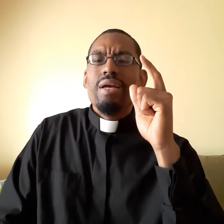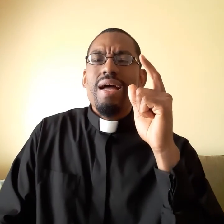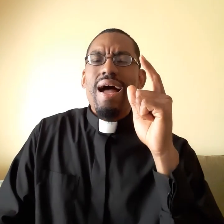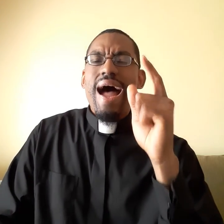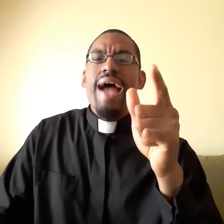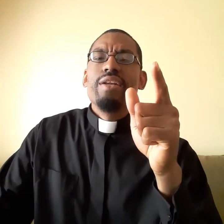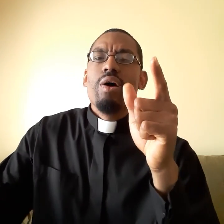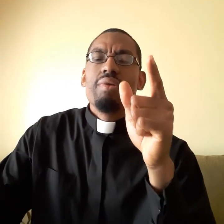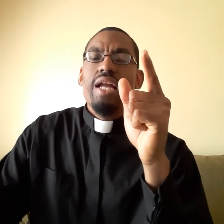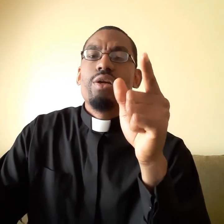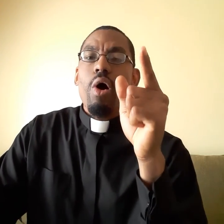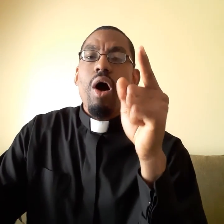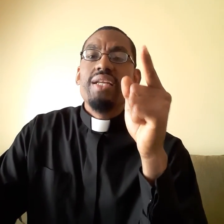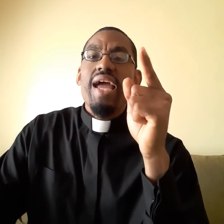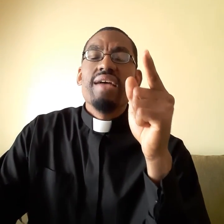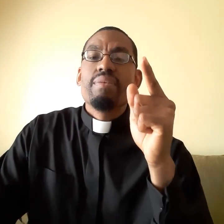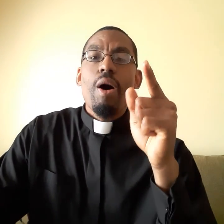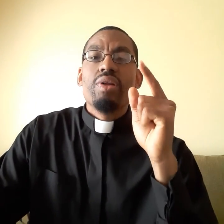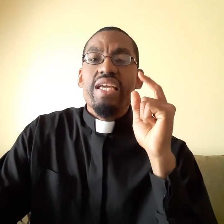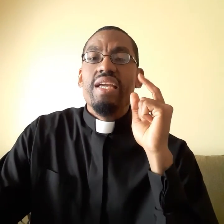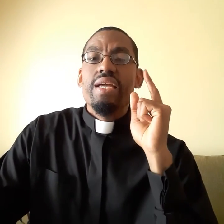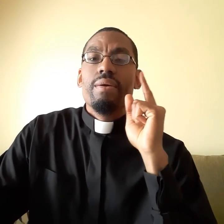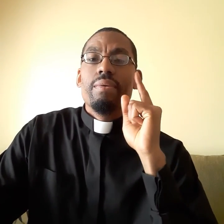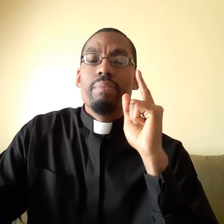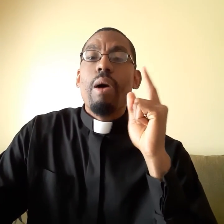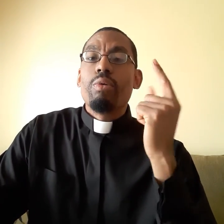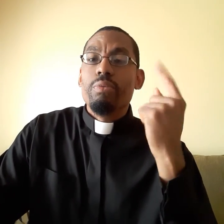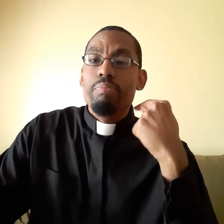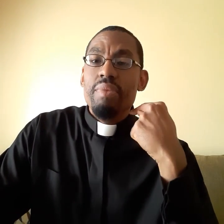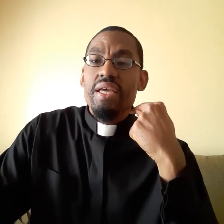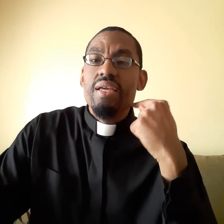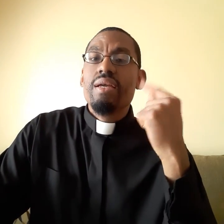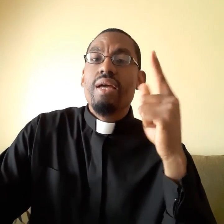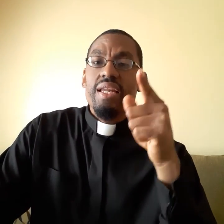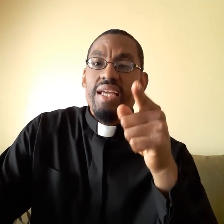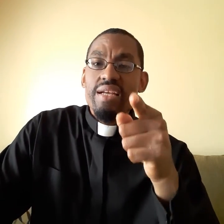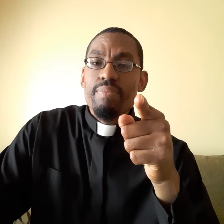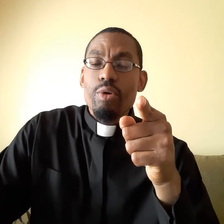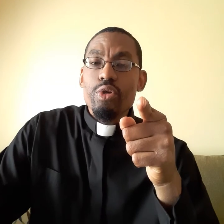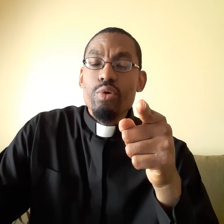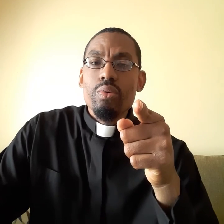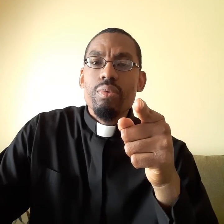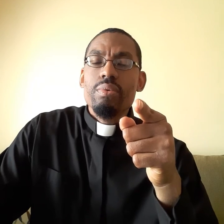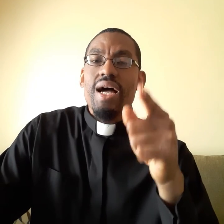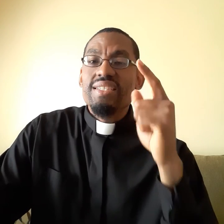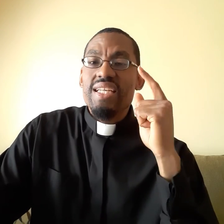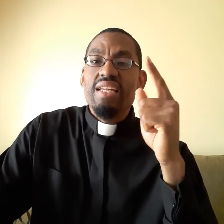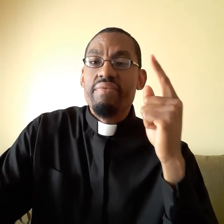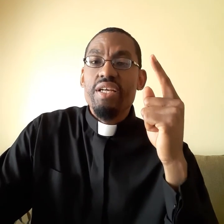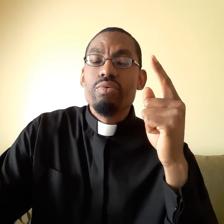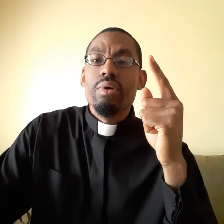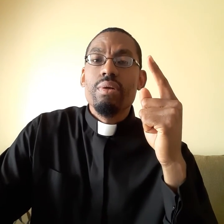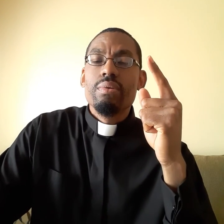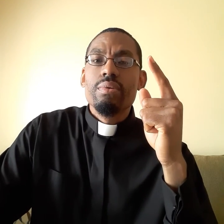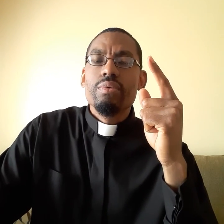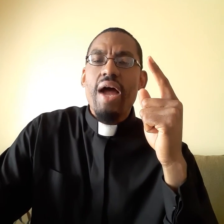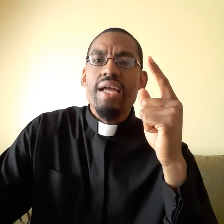I know that God cares about about me and he cares about you as an individual, right?